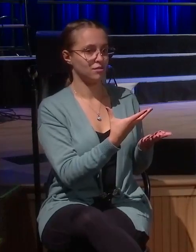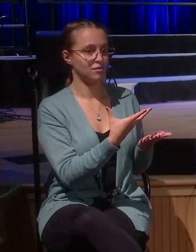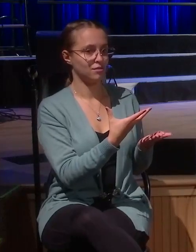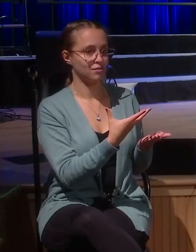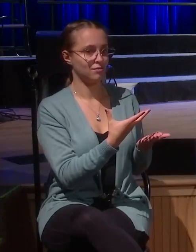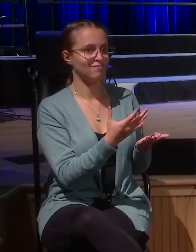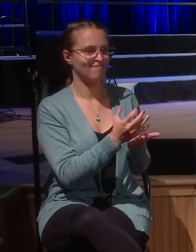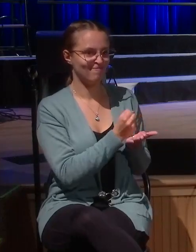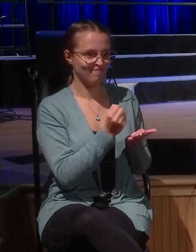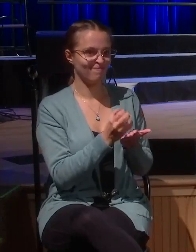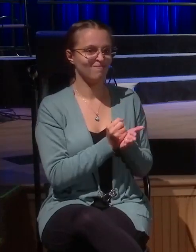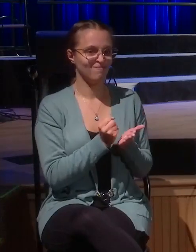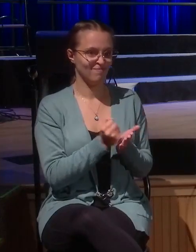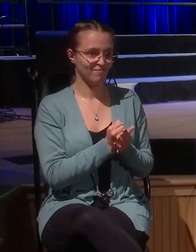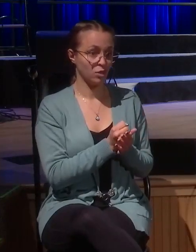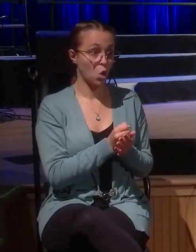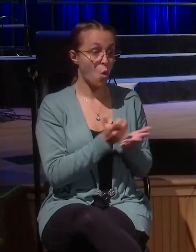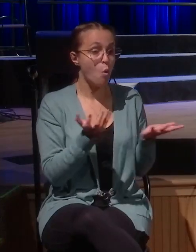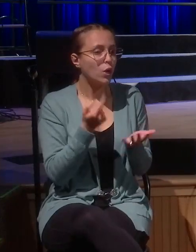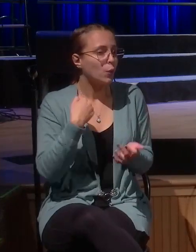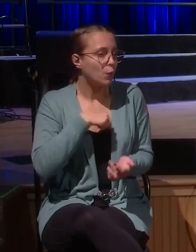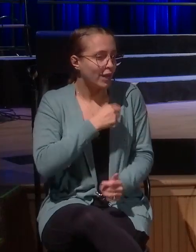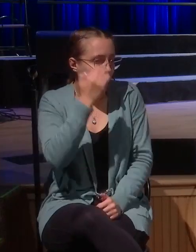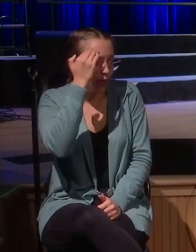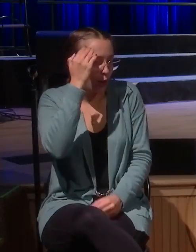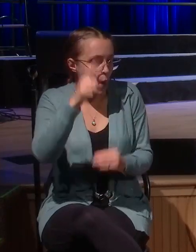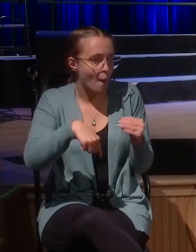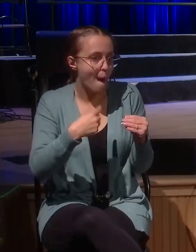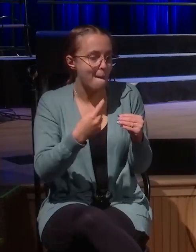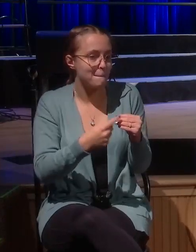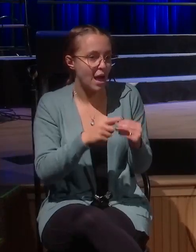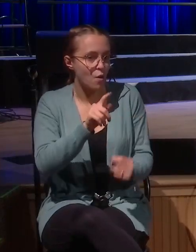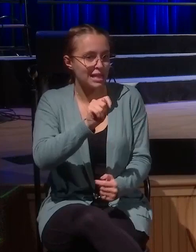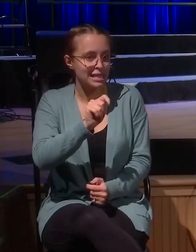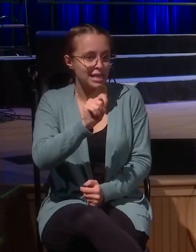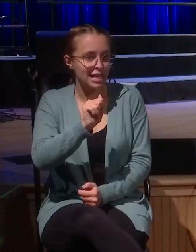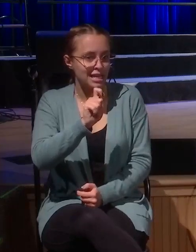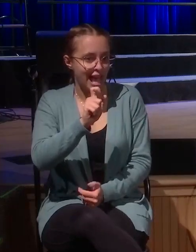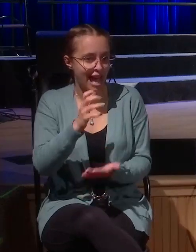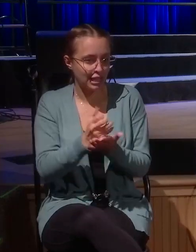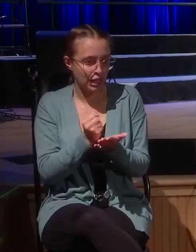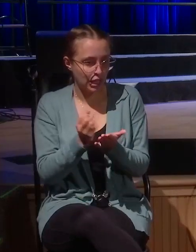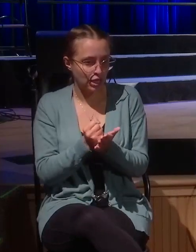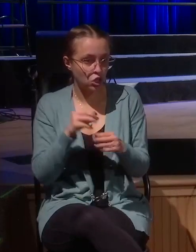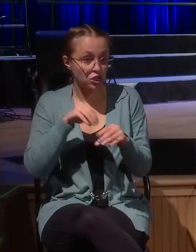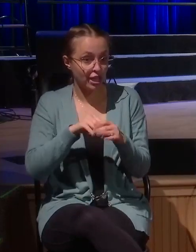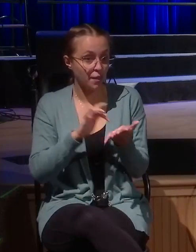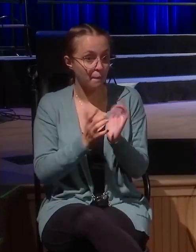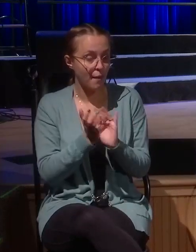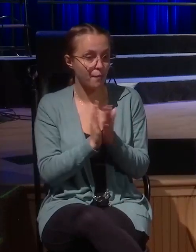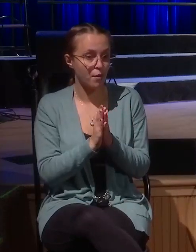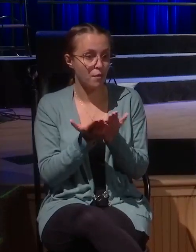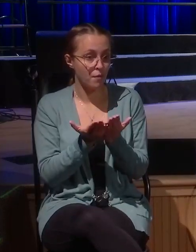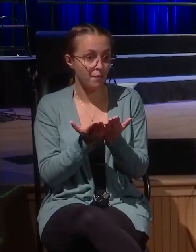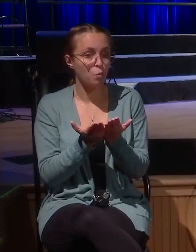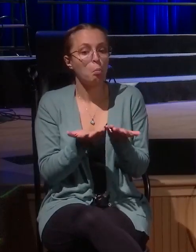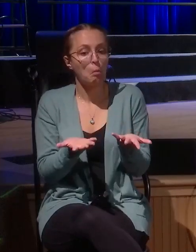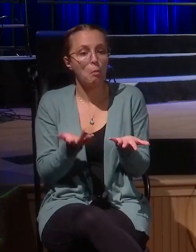do we know about tax collectors in the Bible? They're synonymous with sinners. Every time there's someone that is not righteous but a sinner